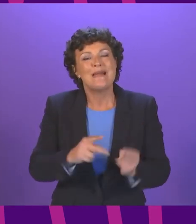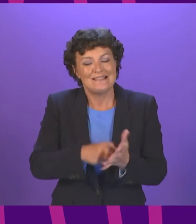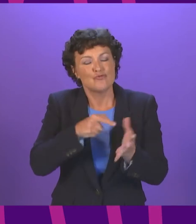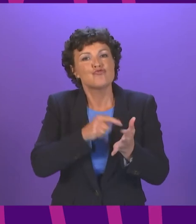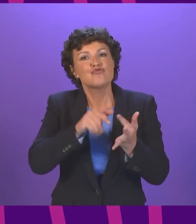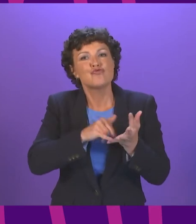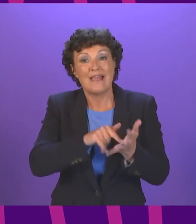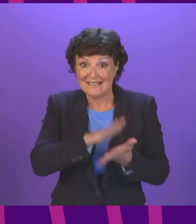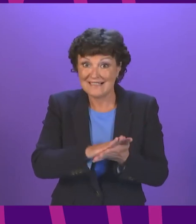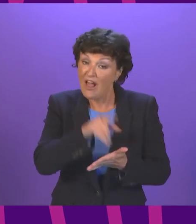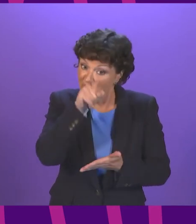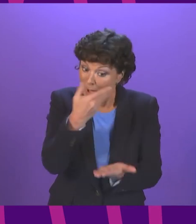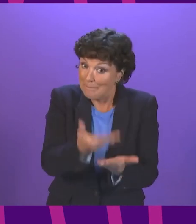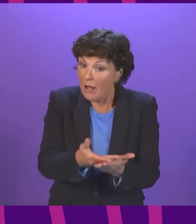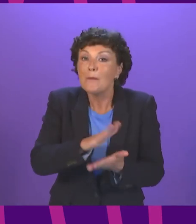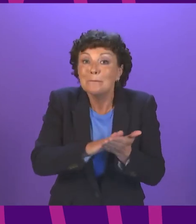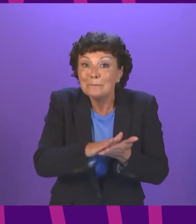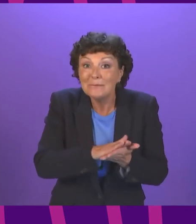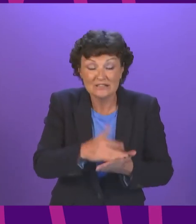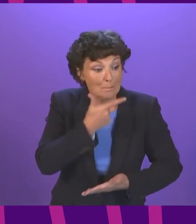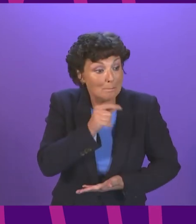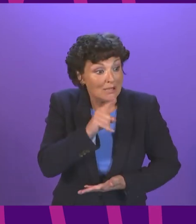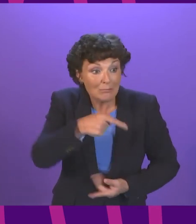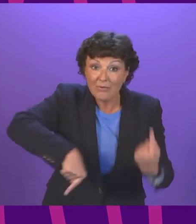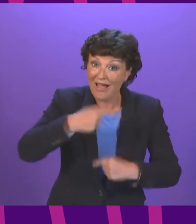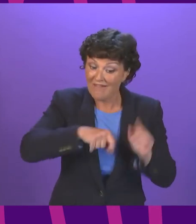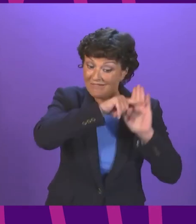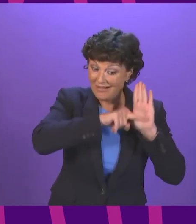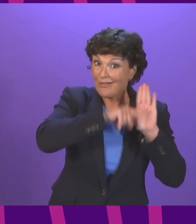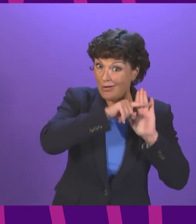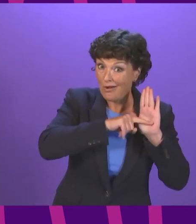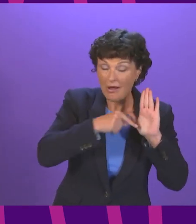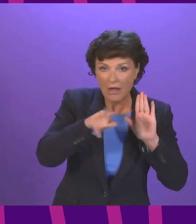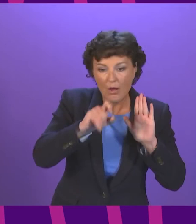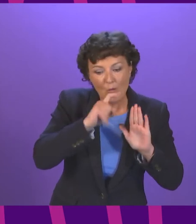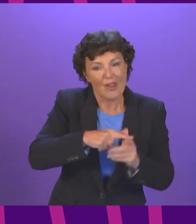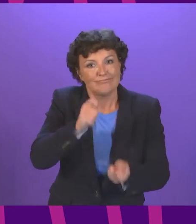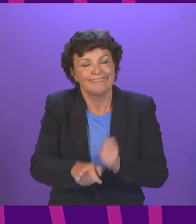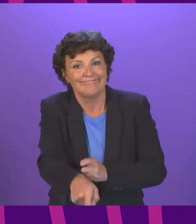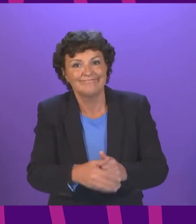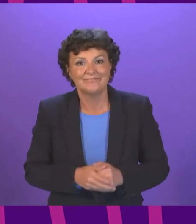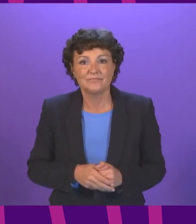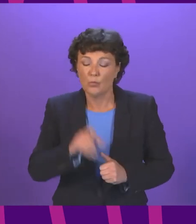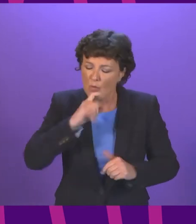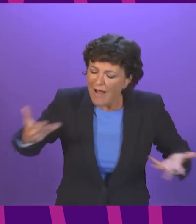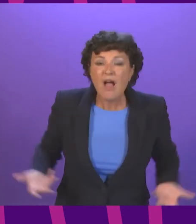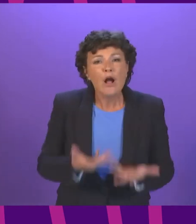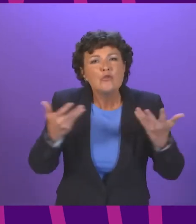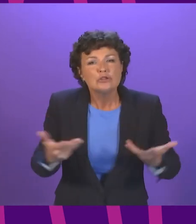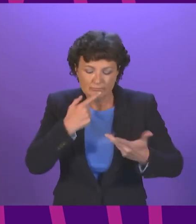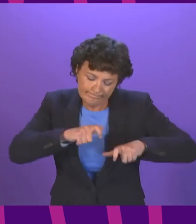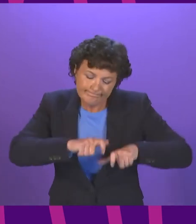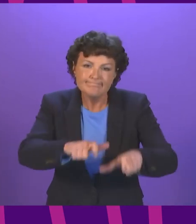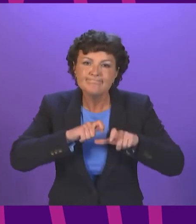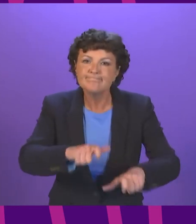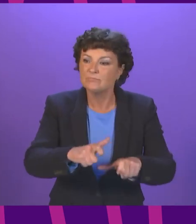material change of circumstance provisions in Non-Domestic Rates legislation. We will take steps to encourage continued compliance